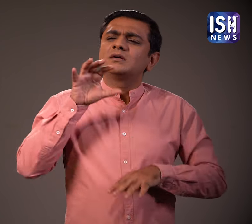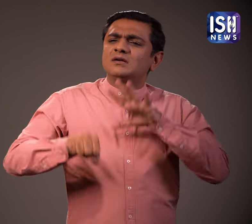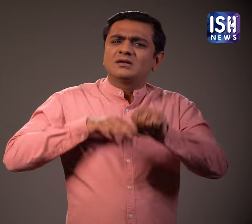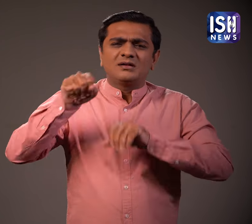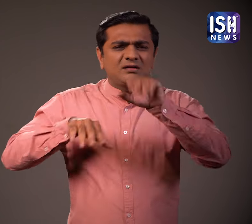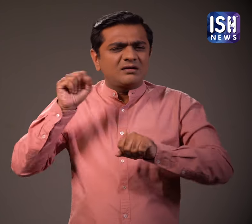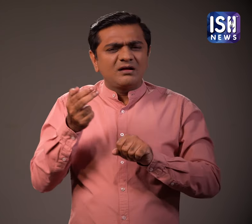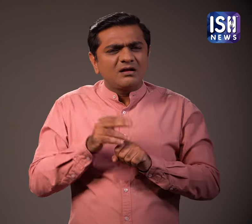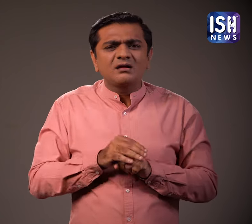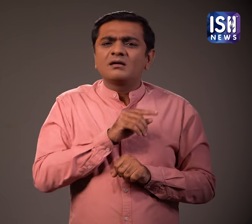about not buying tickets,